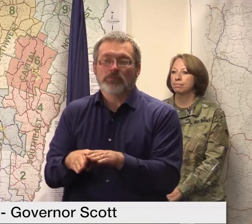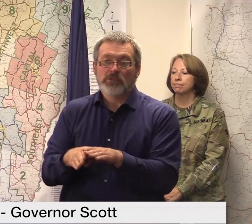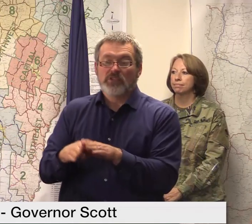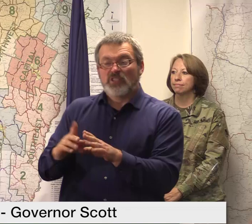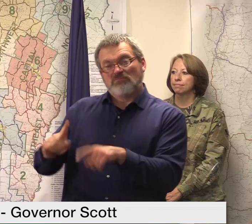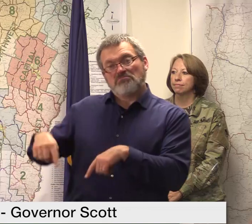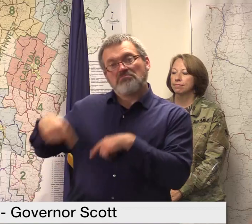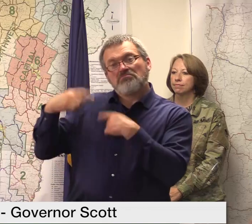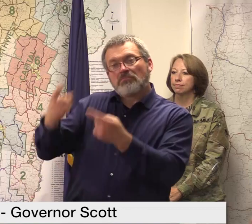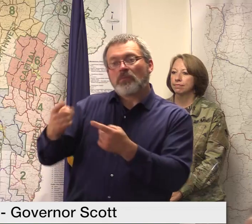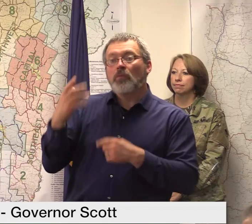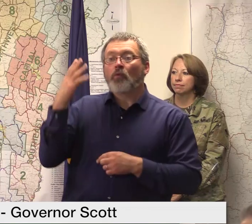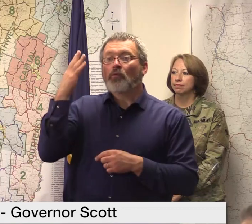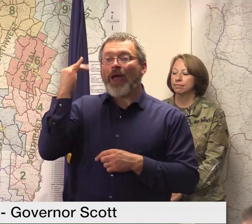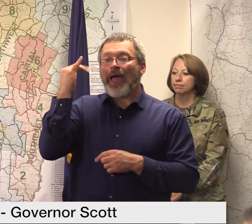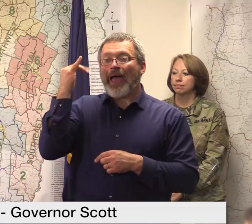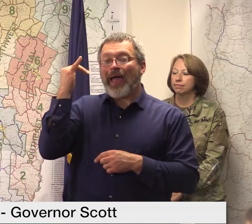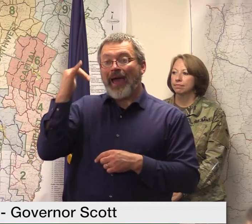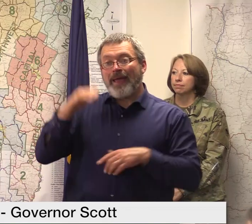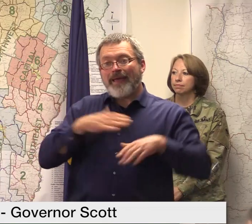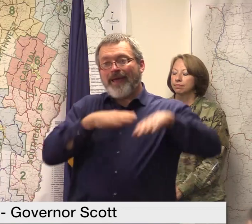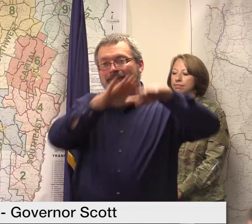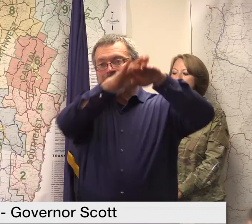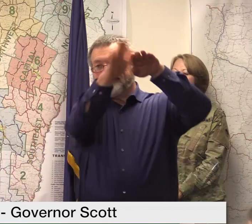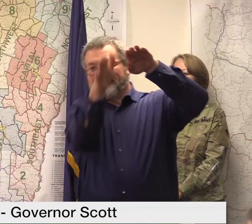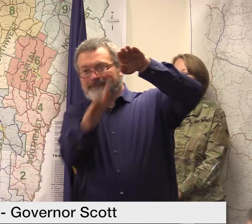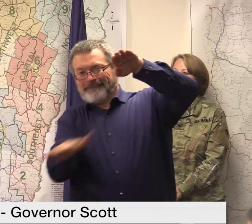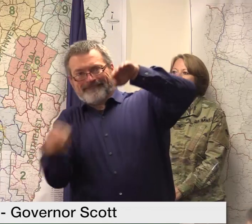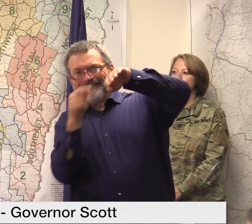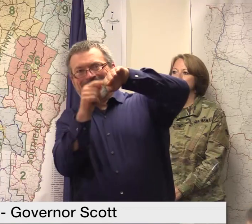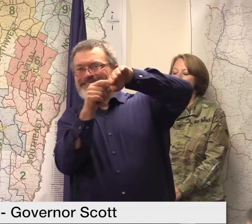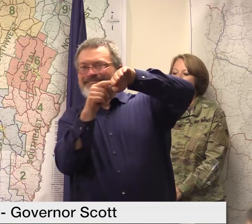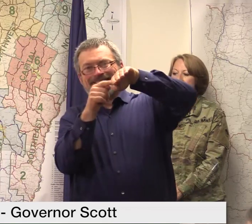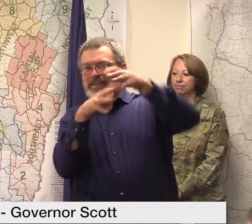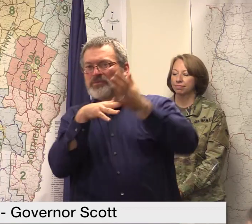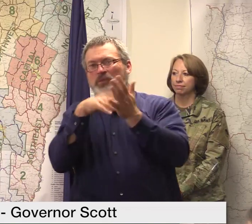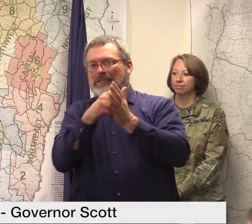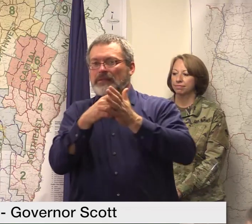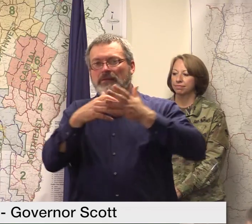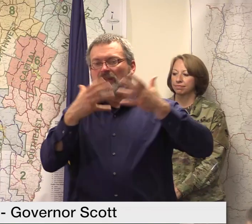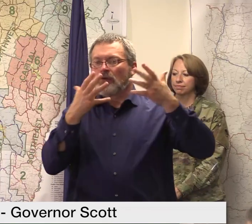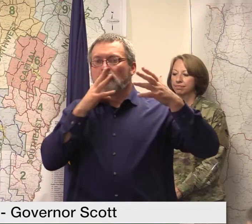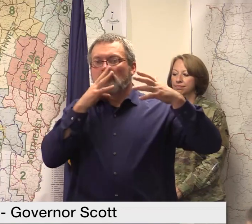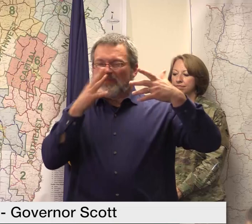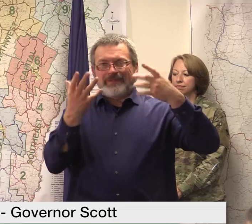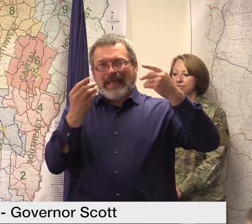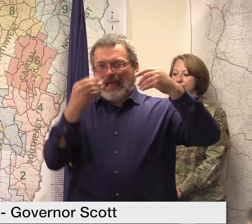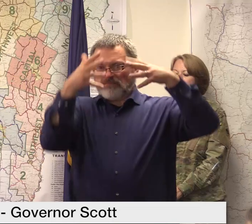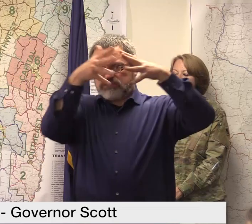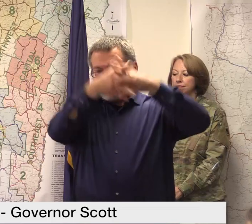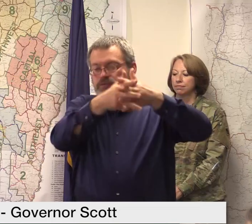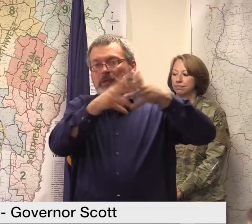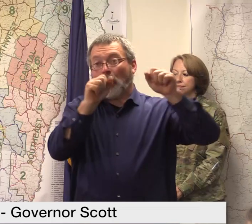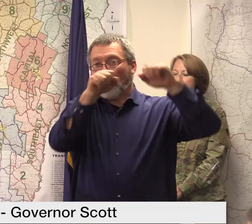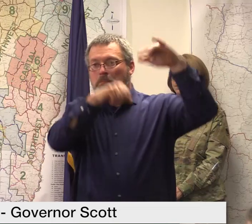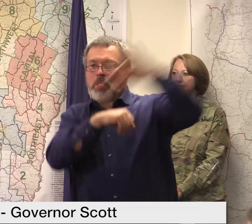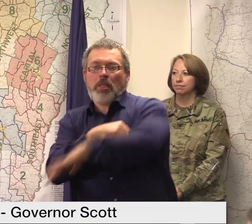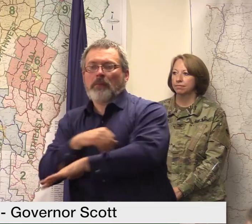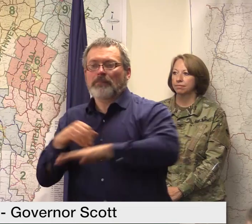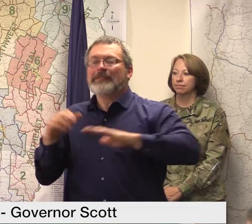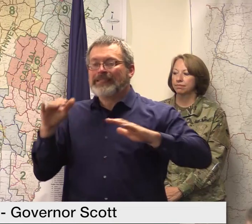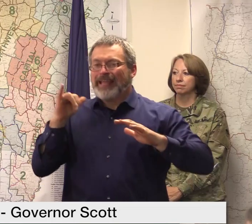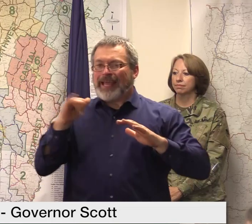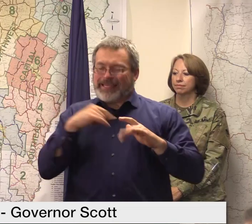slope stabilization concerns on the right hand side of the road as you're heading into new hampshire vermont